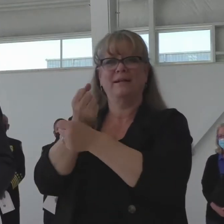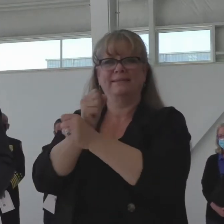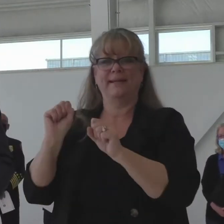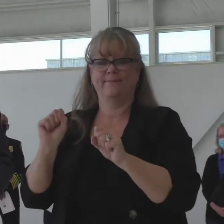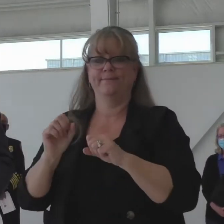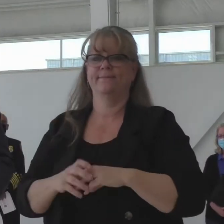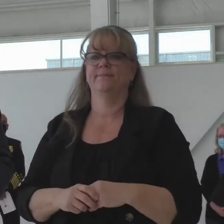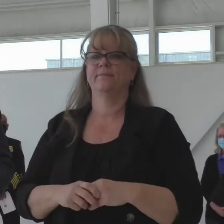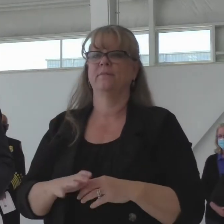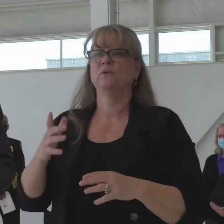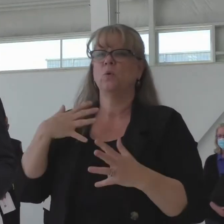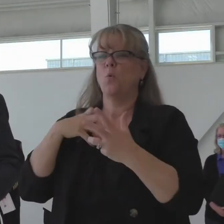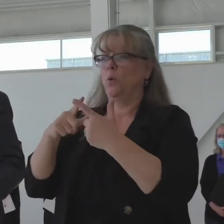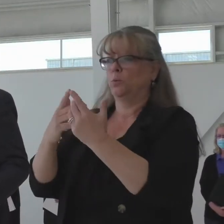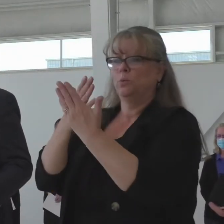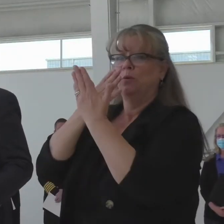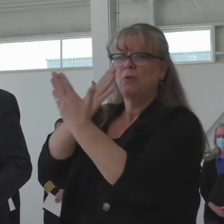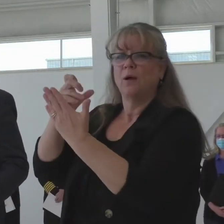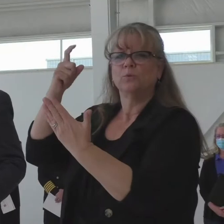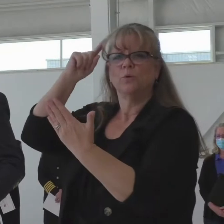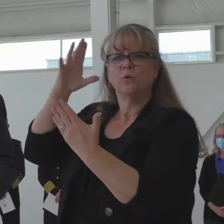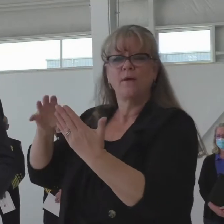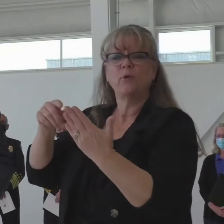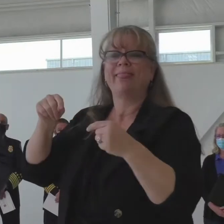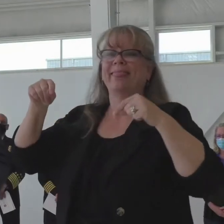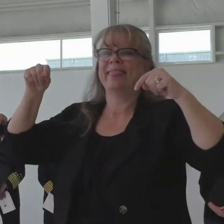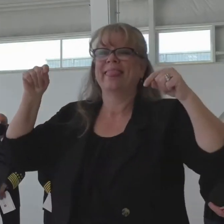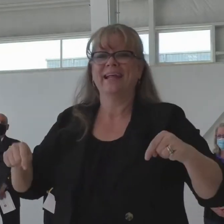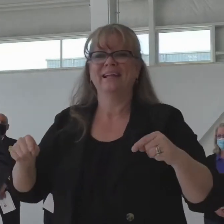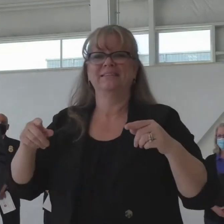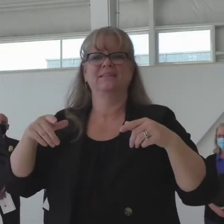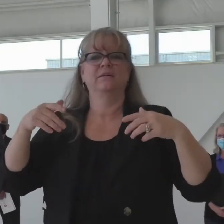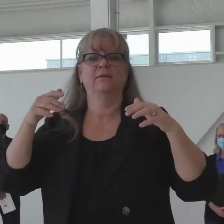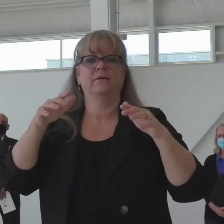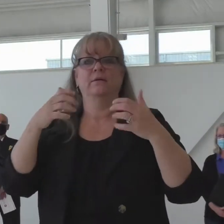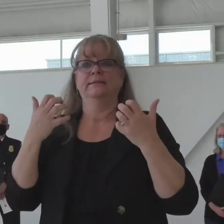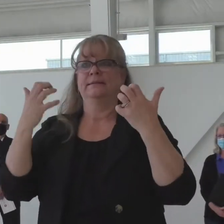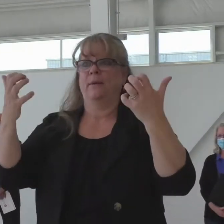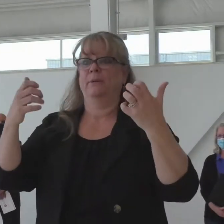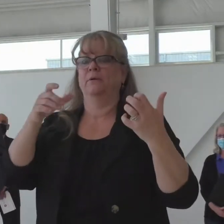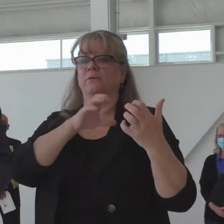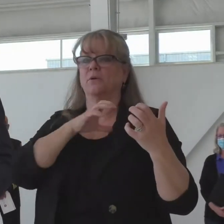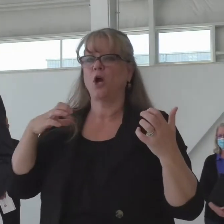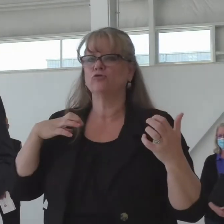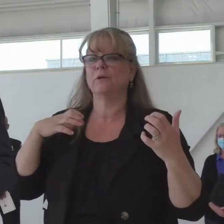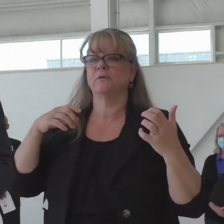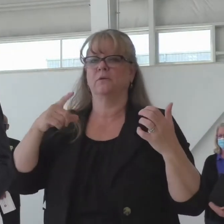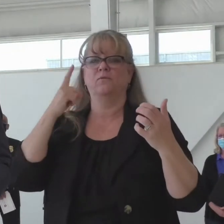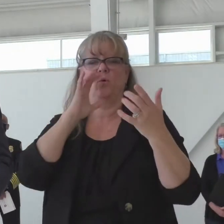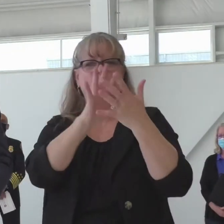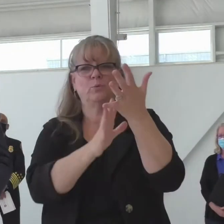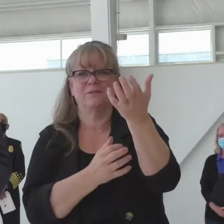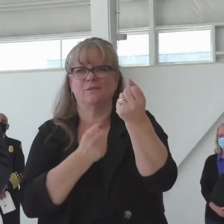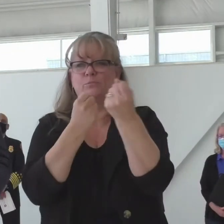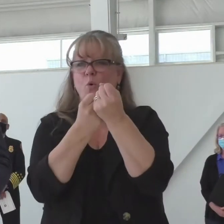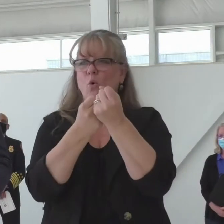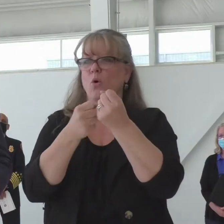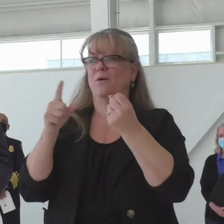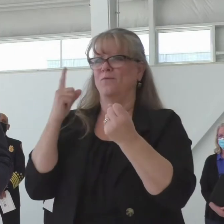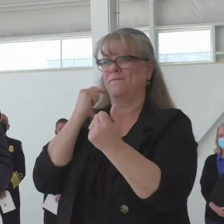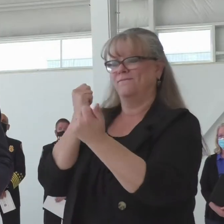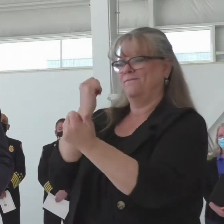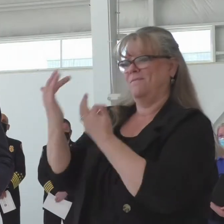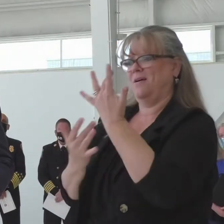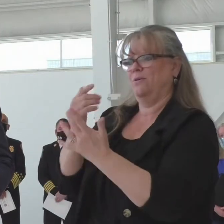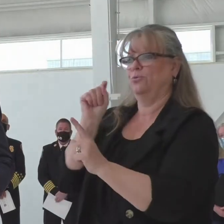the Colorado General Assembly for the support that they have given to the issue of wildland fire this year. It has been remarkable to see the amount